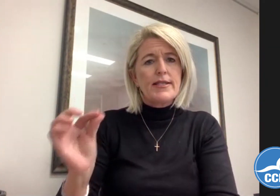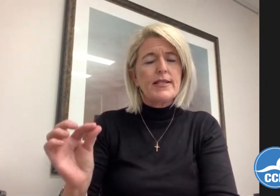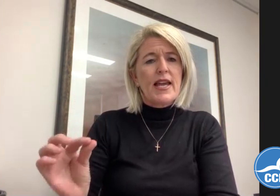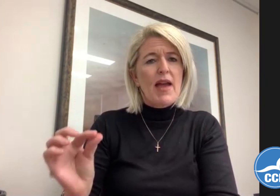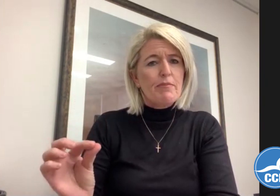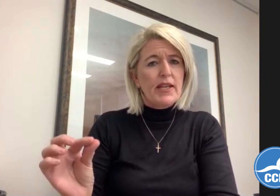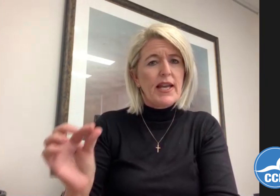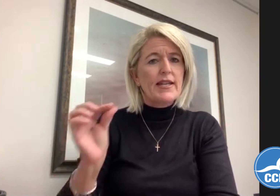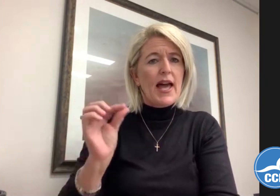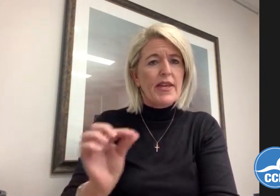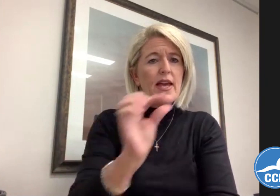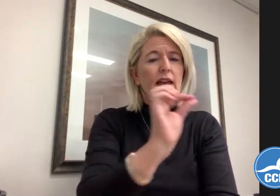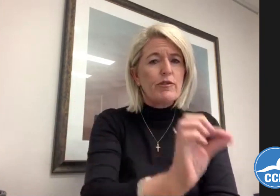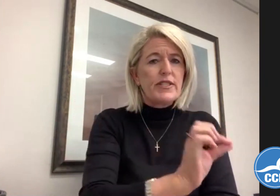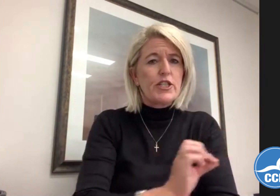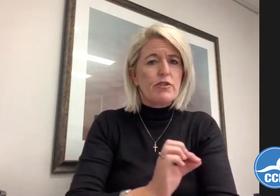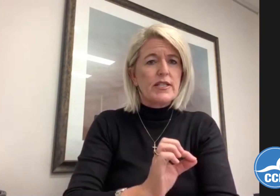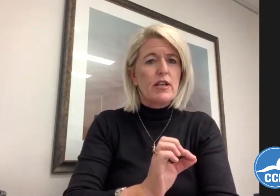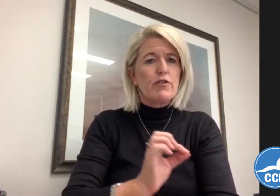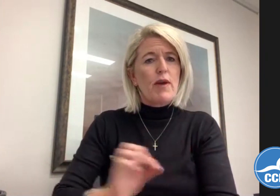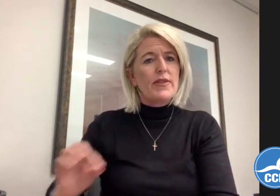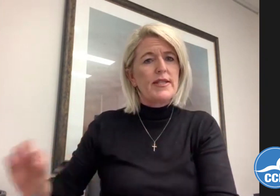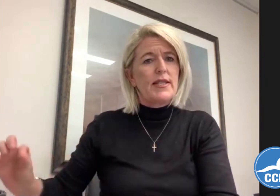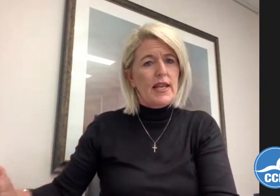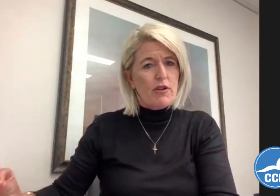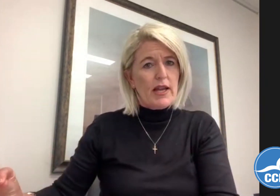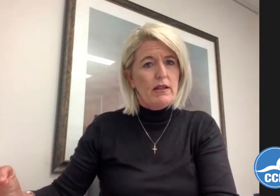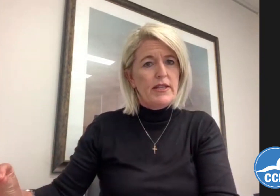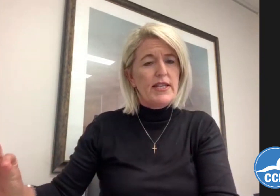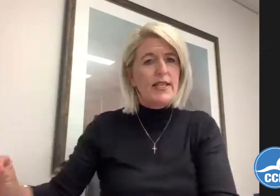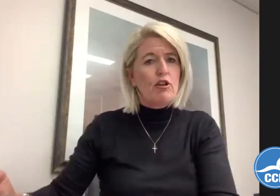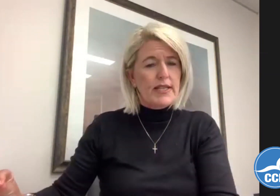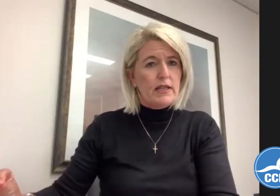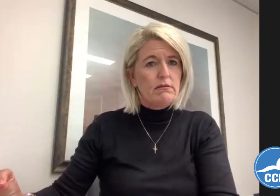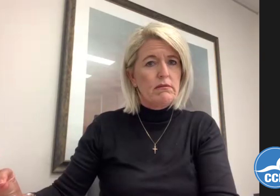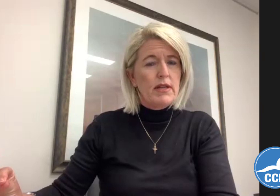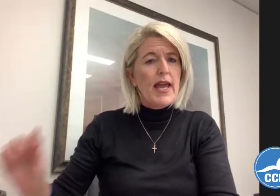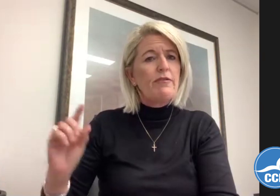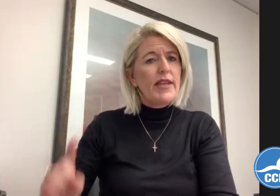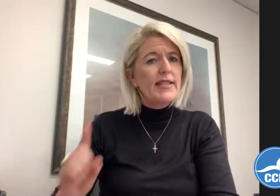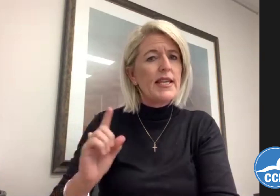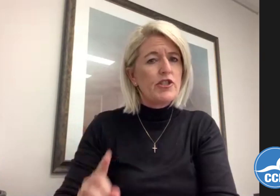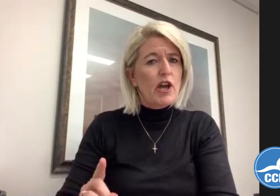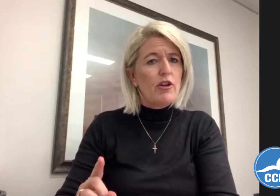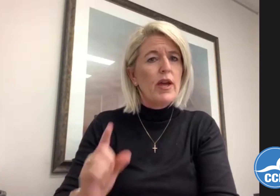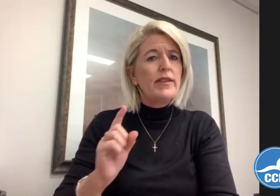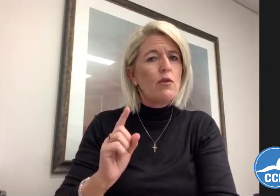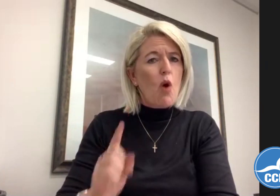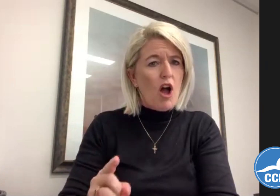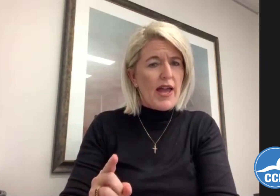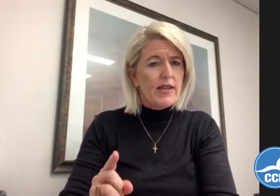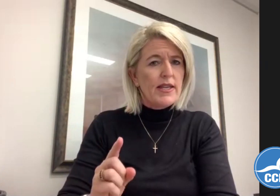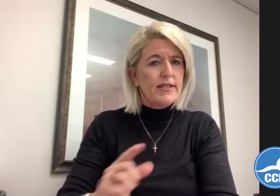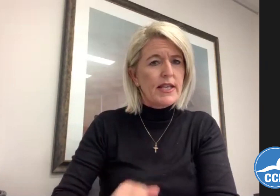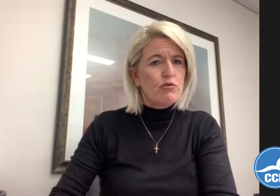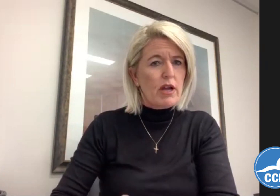Is the same happening at other health districts throughout the Sydney area that is in lockdown? And if the answer is no then